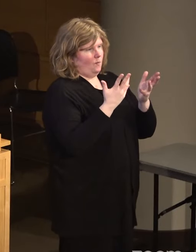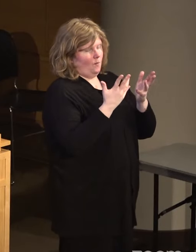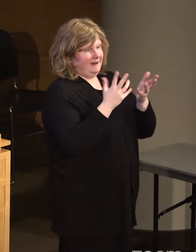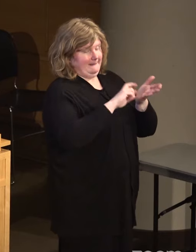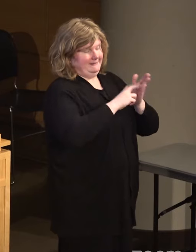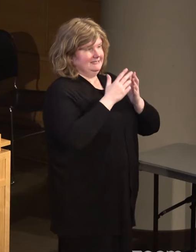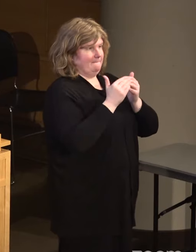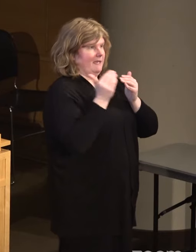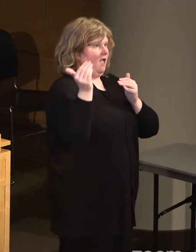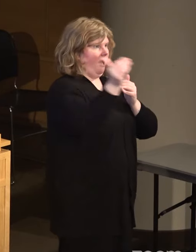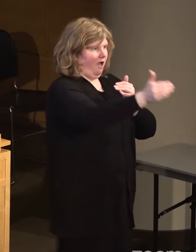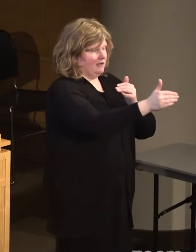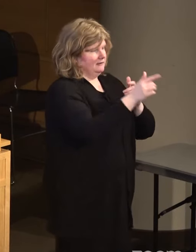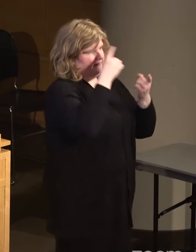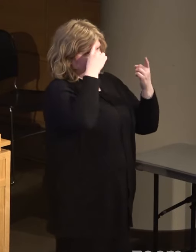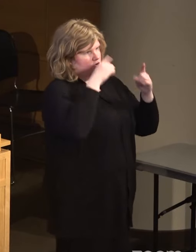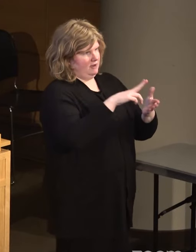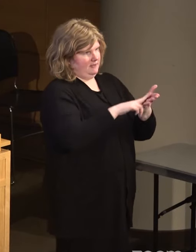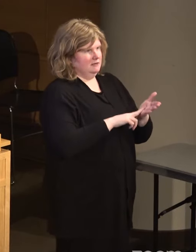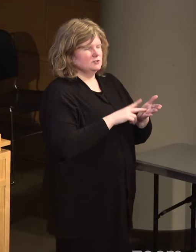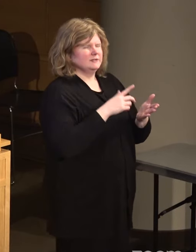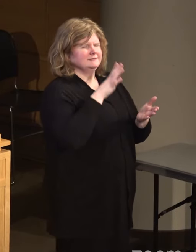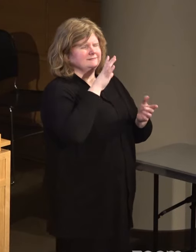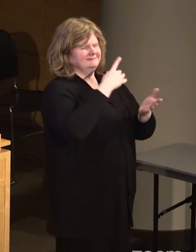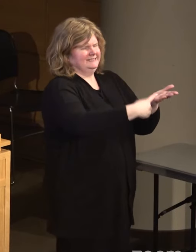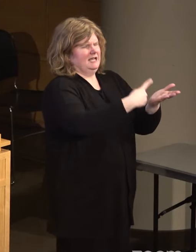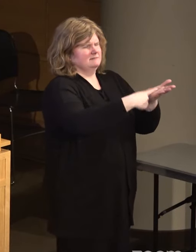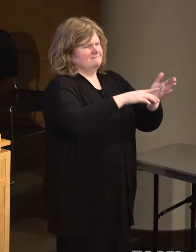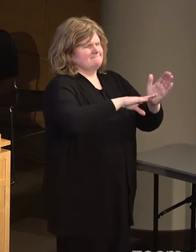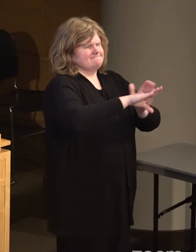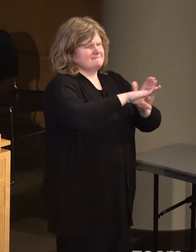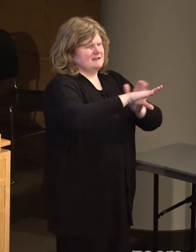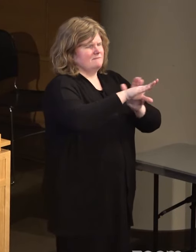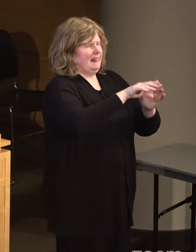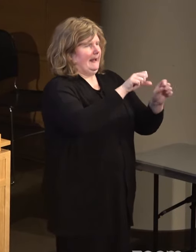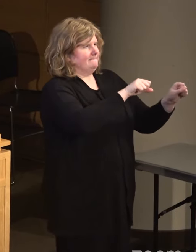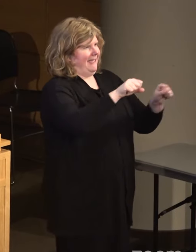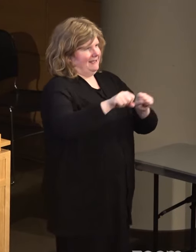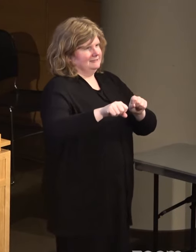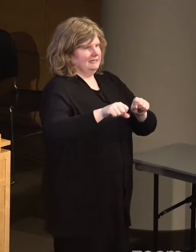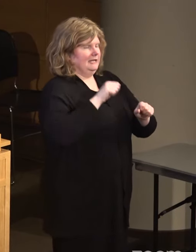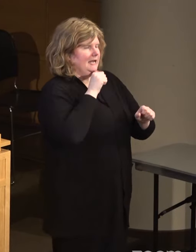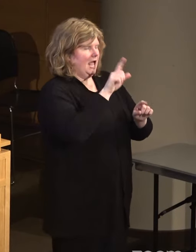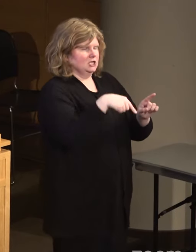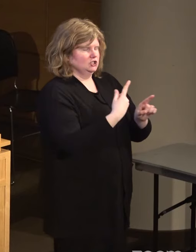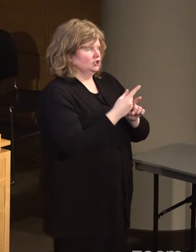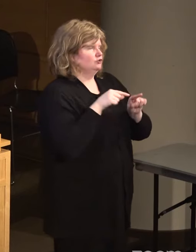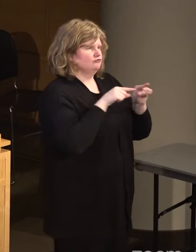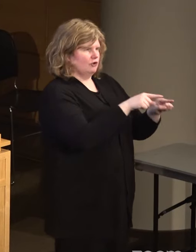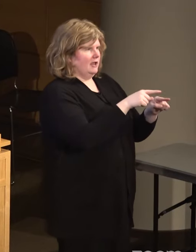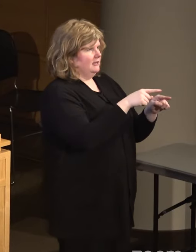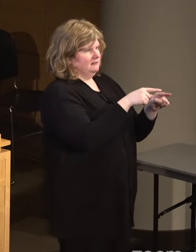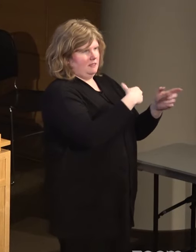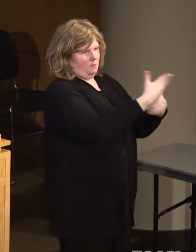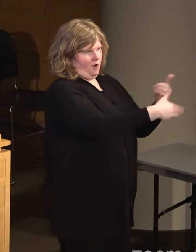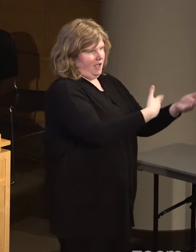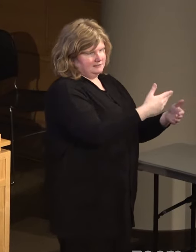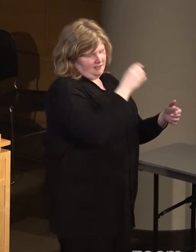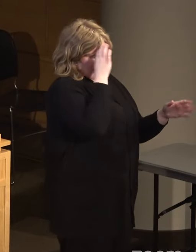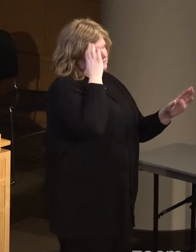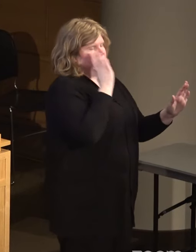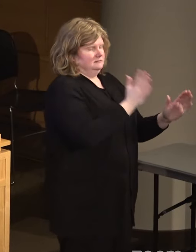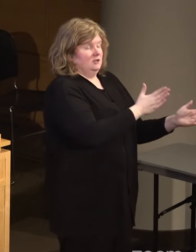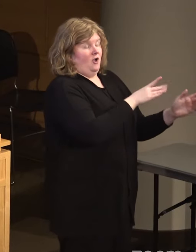agreement. So when we talk about building capacity, it's not just about building capacity during the process of administering the agreement. It really is about building